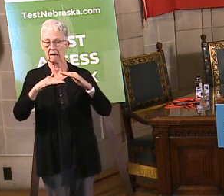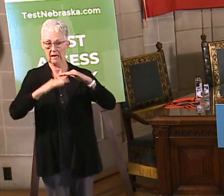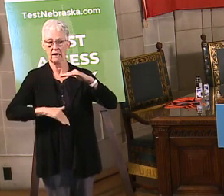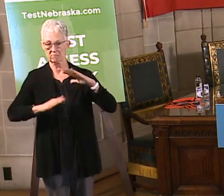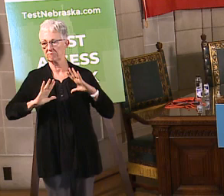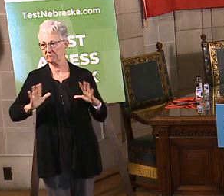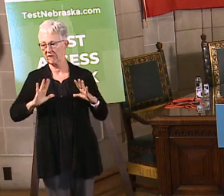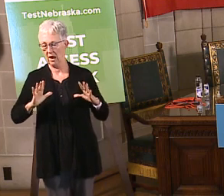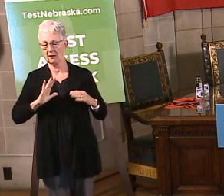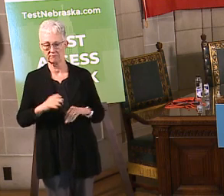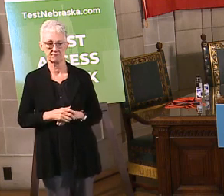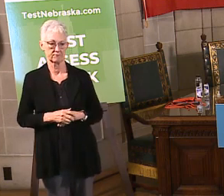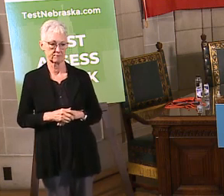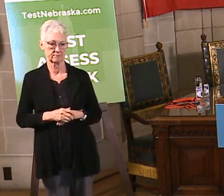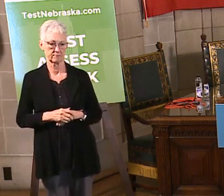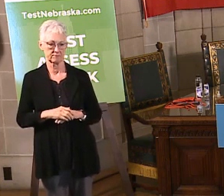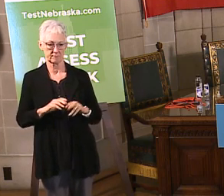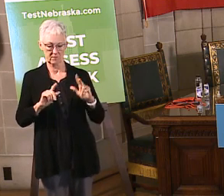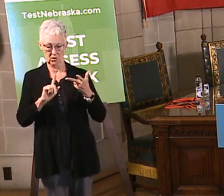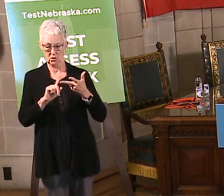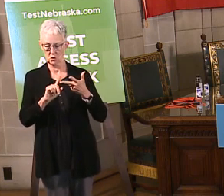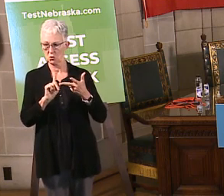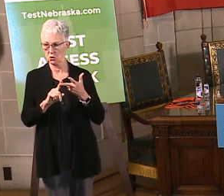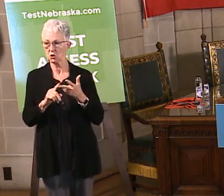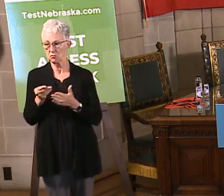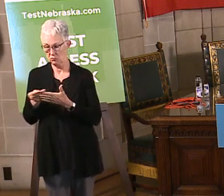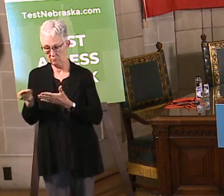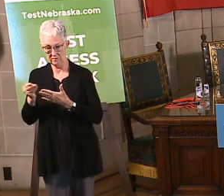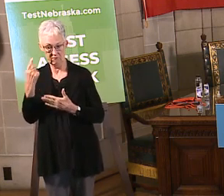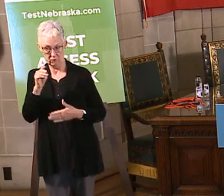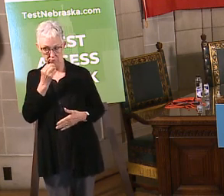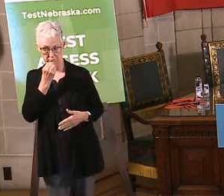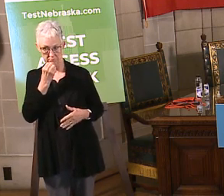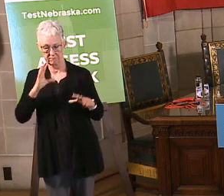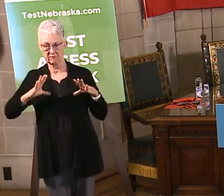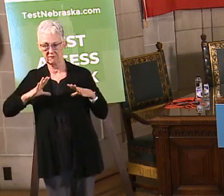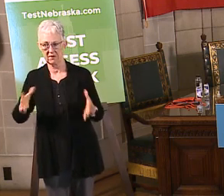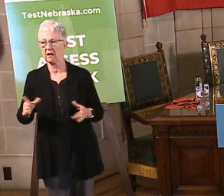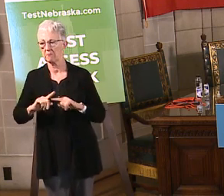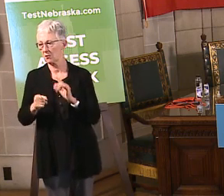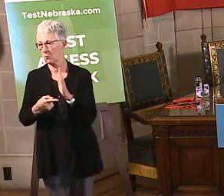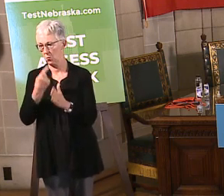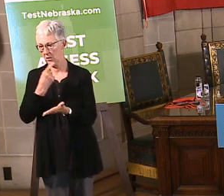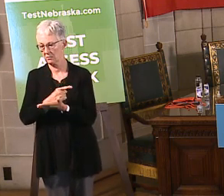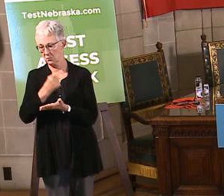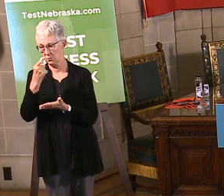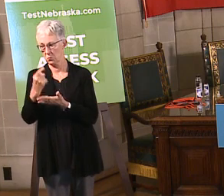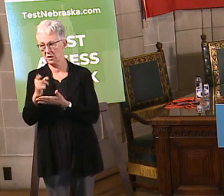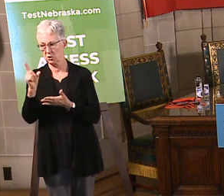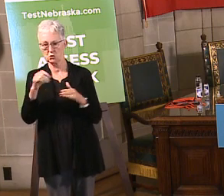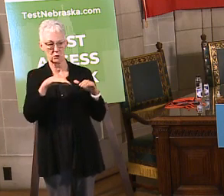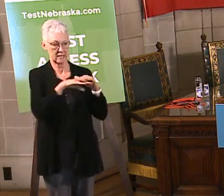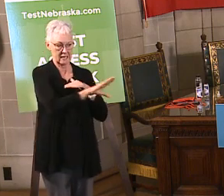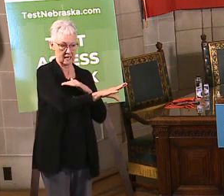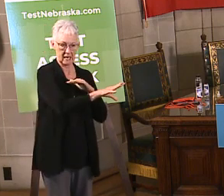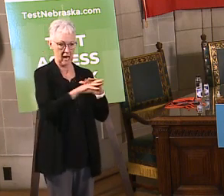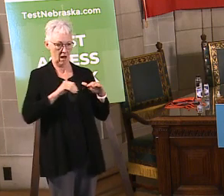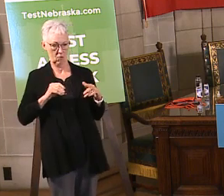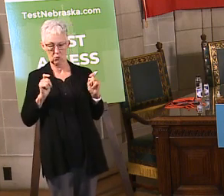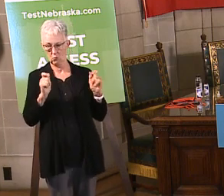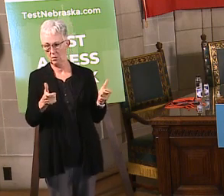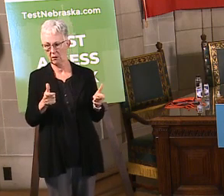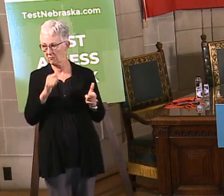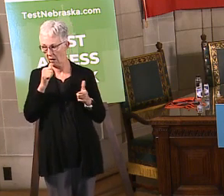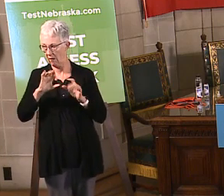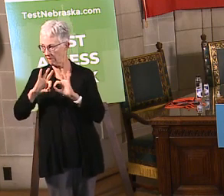guidelines while you're working. Number three, shop once a week. Just get in and get out. Have a list. Be efficient. Do not take the entire family with